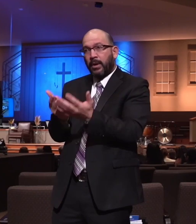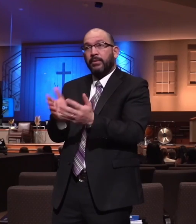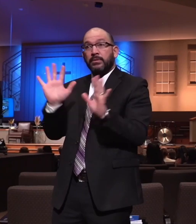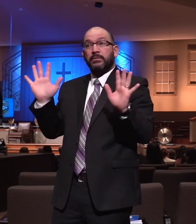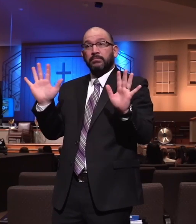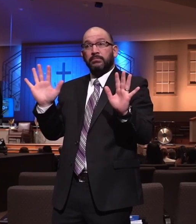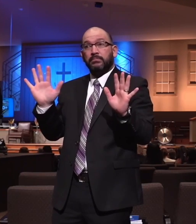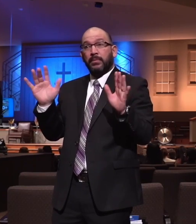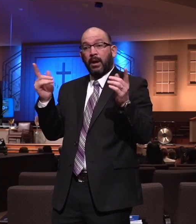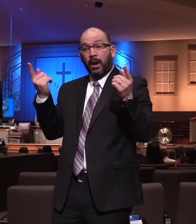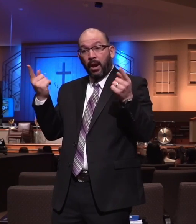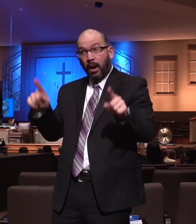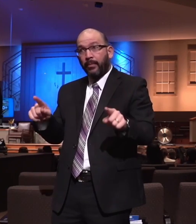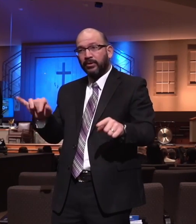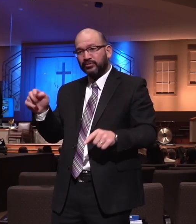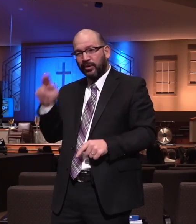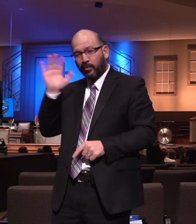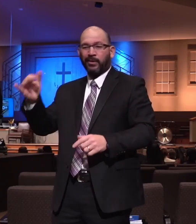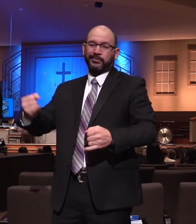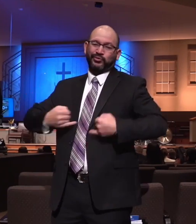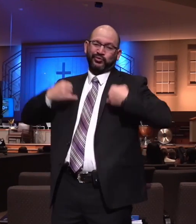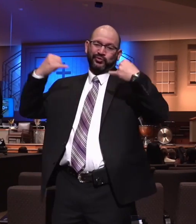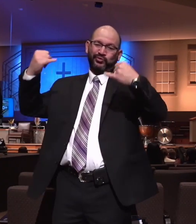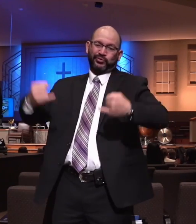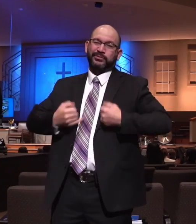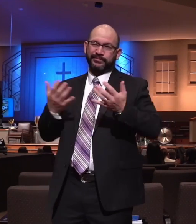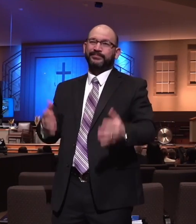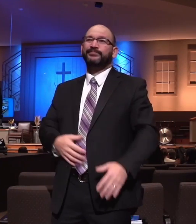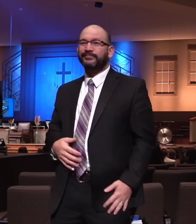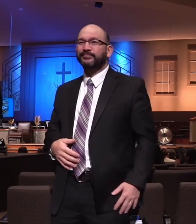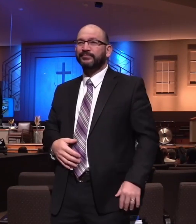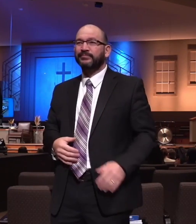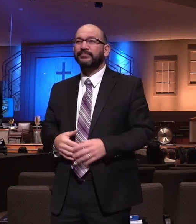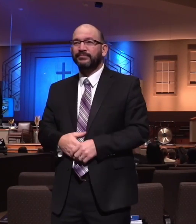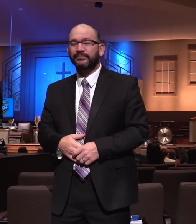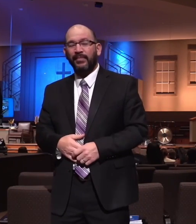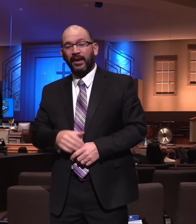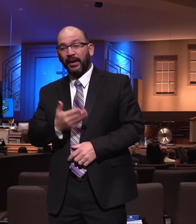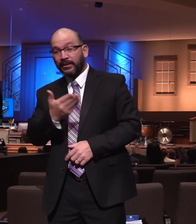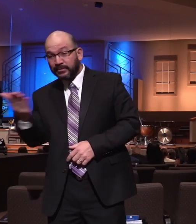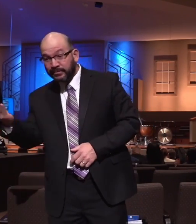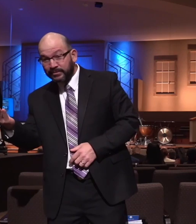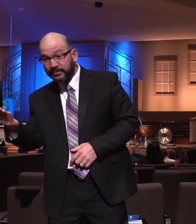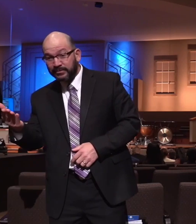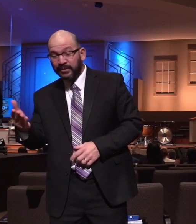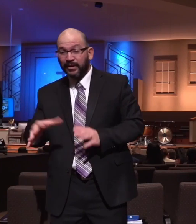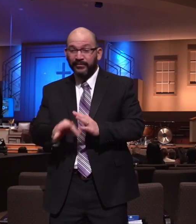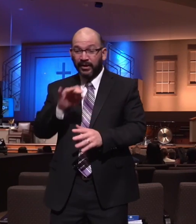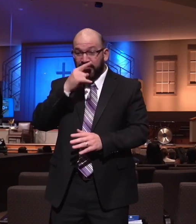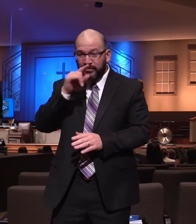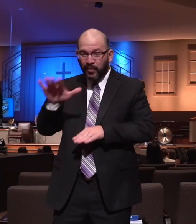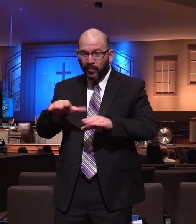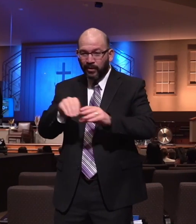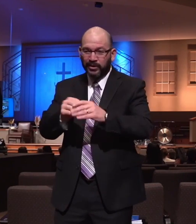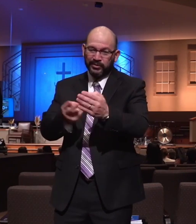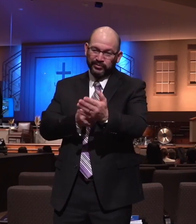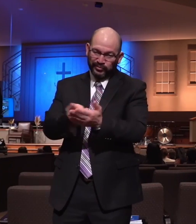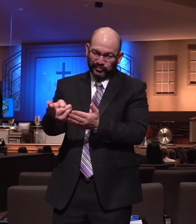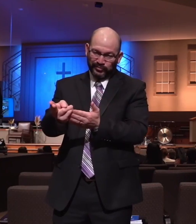said, I just rejoice. I rejoice that the elect lady is walking in the truth. I